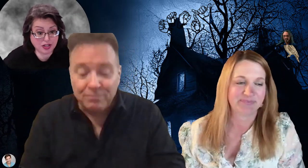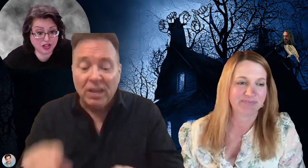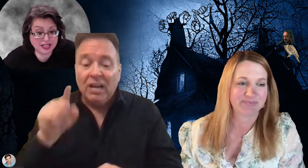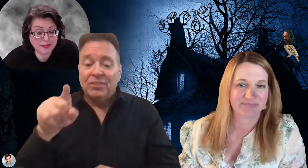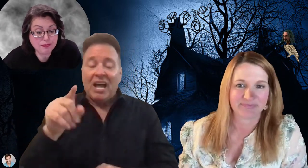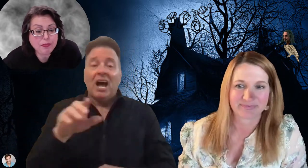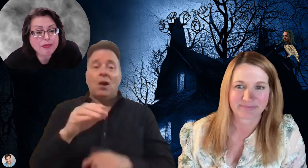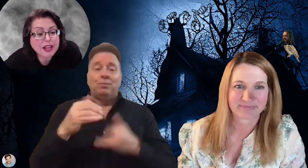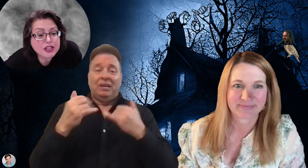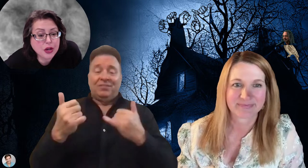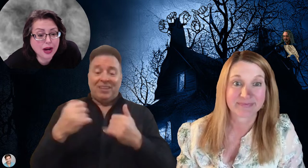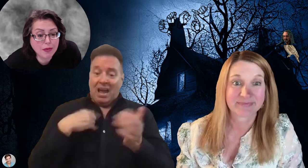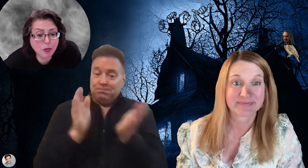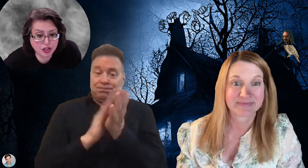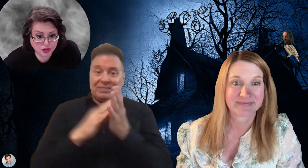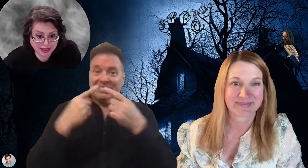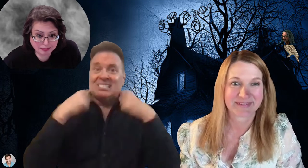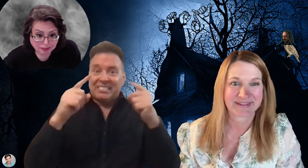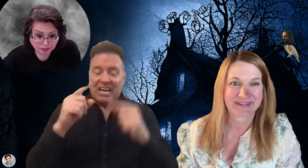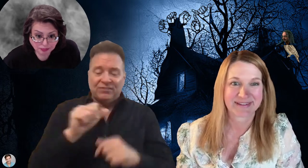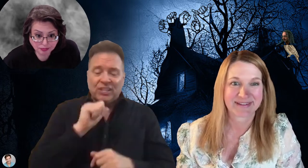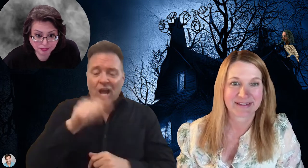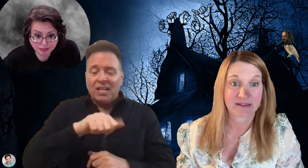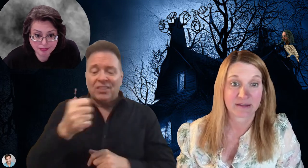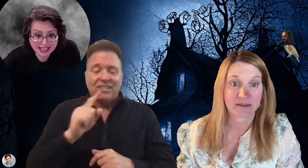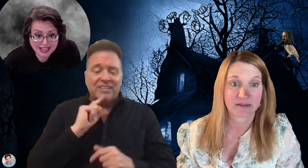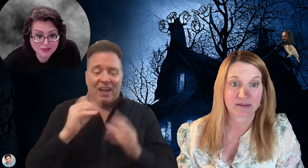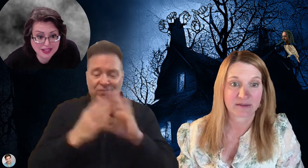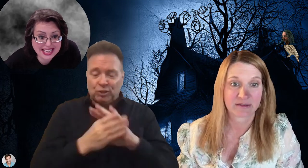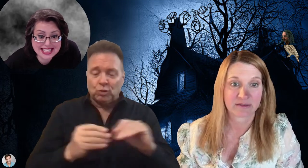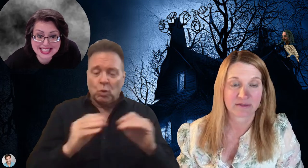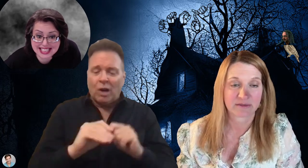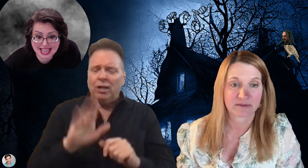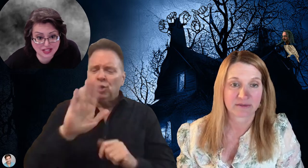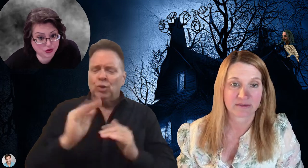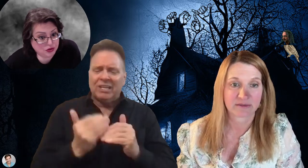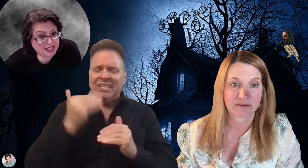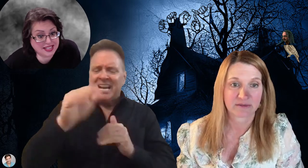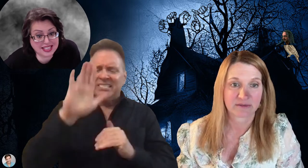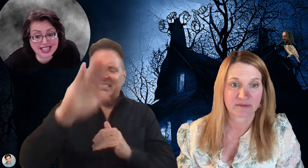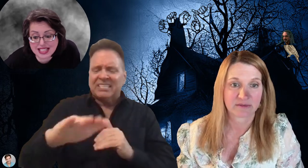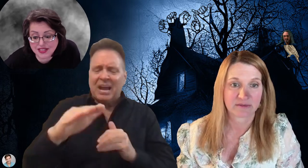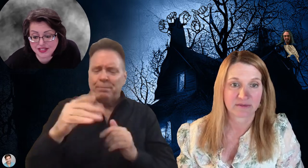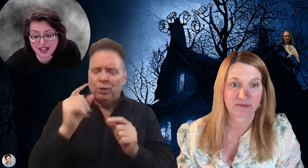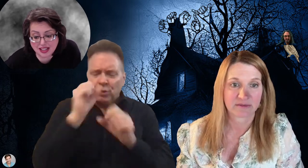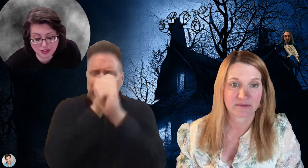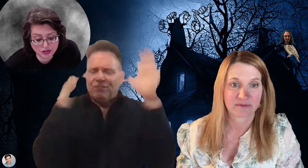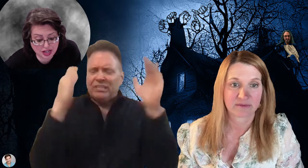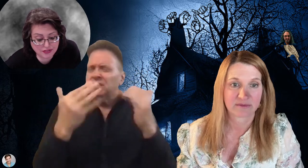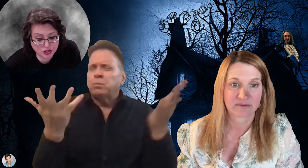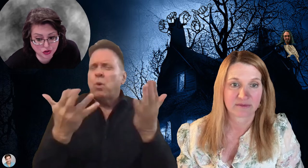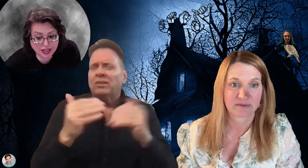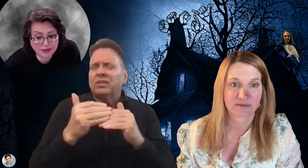questions. So I'm wondering, it is successful, the success of not another deaf story.